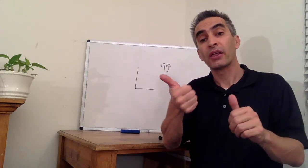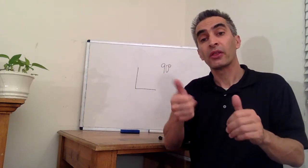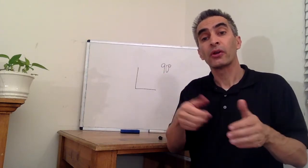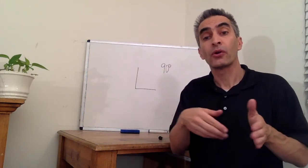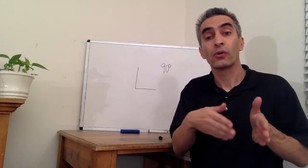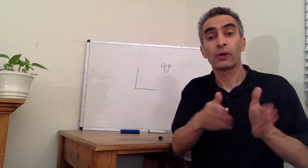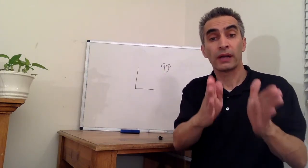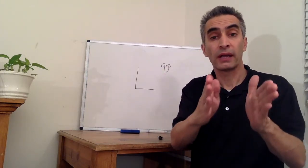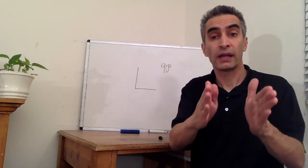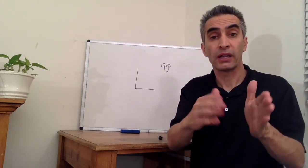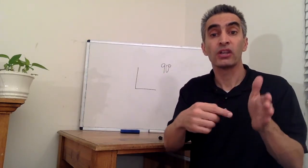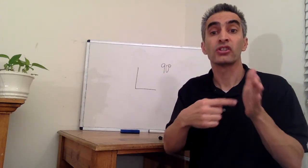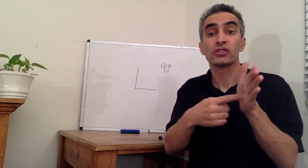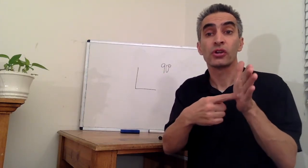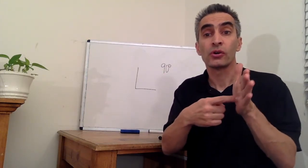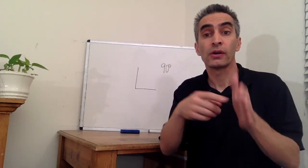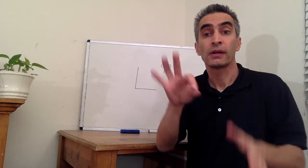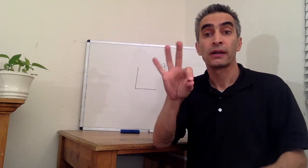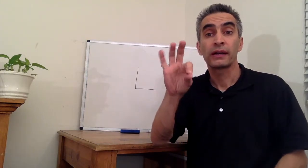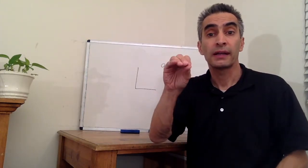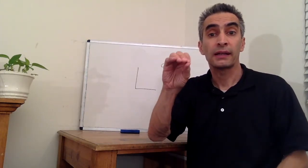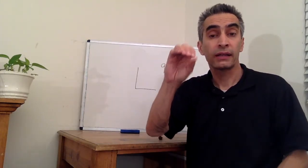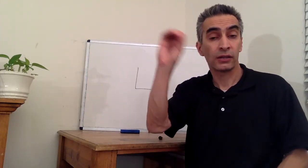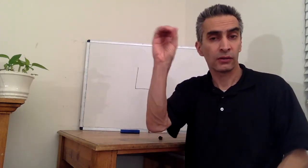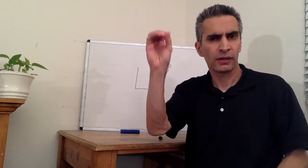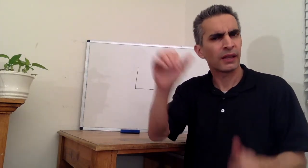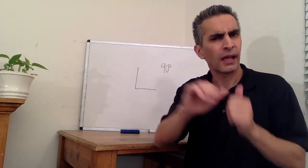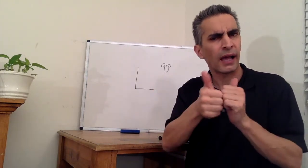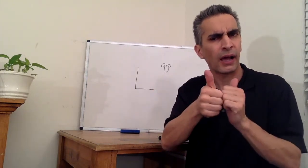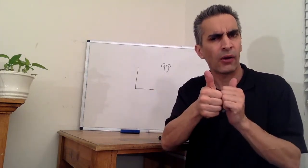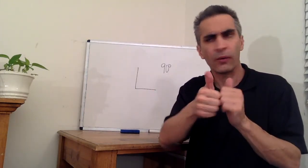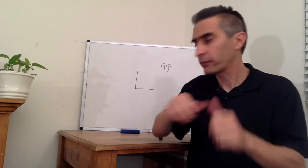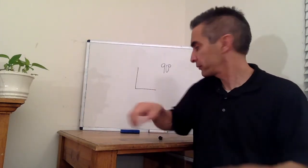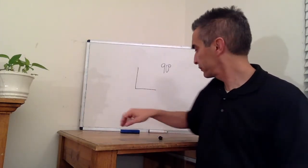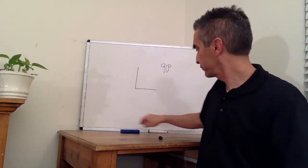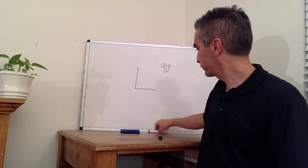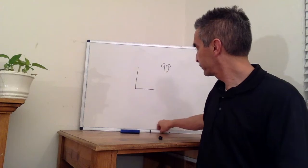Another way of showing 90 degrees is this way.